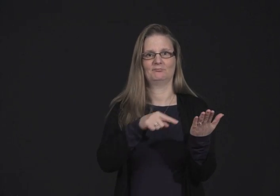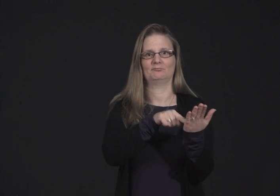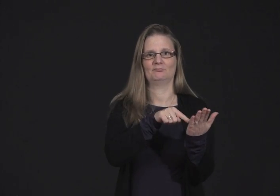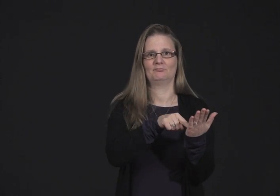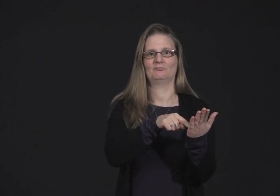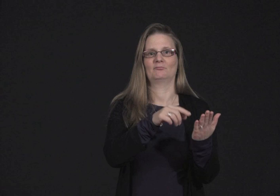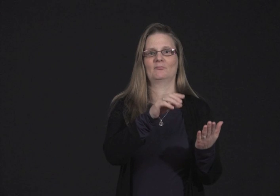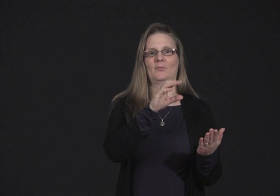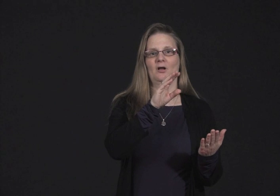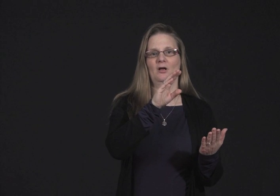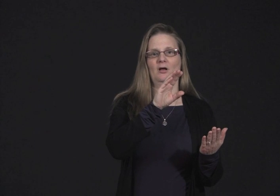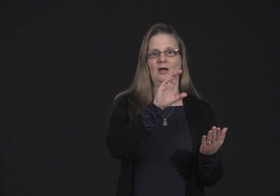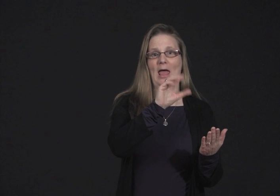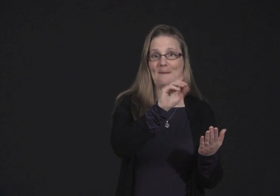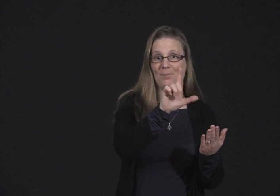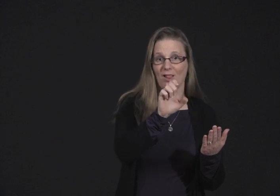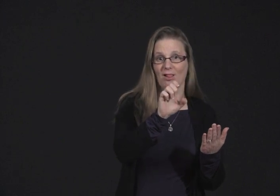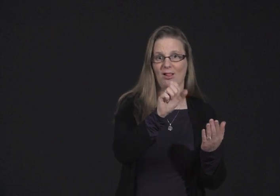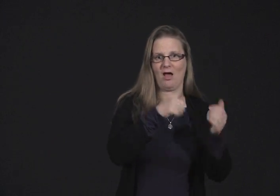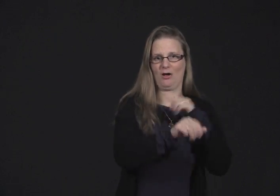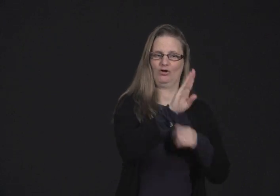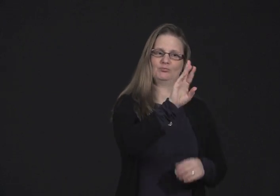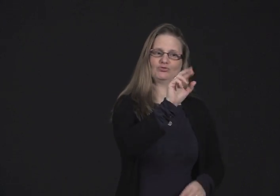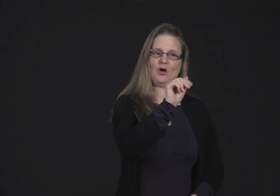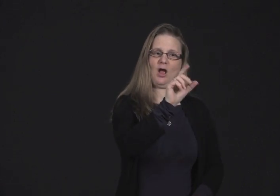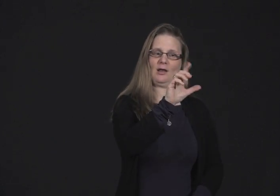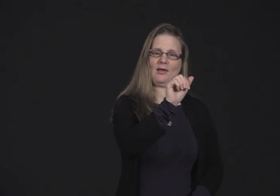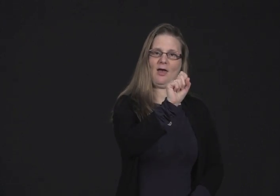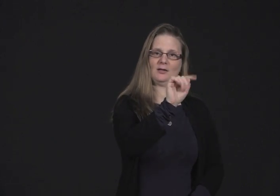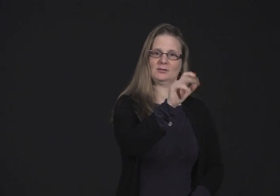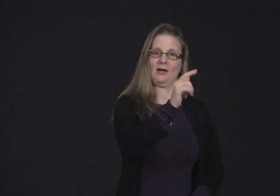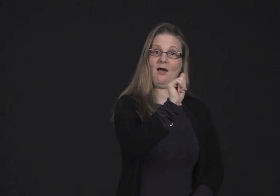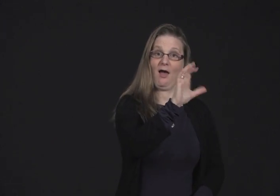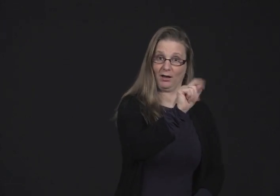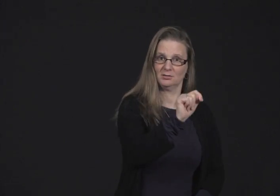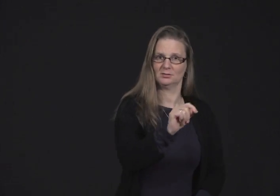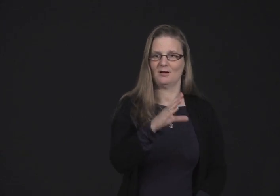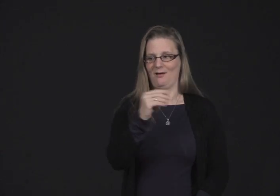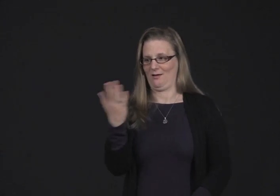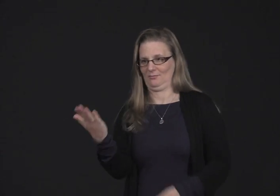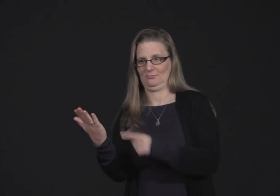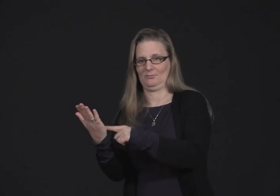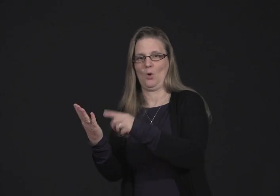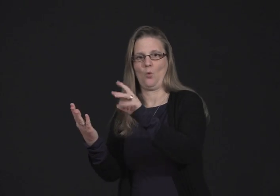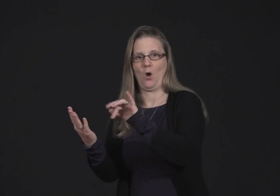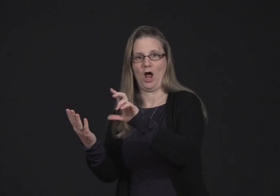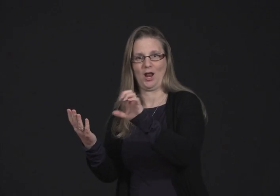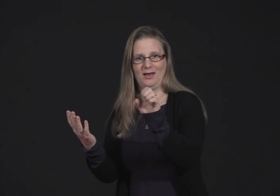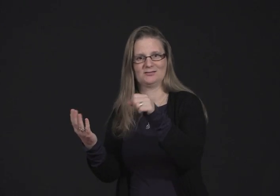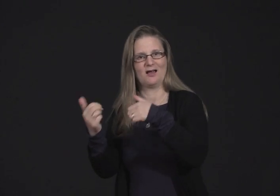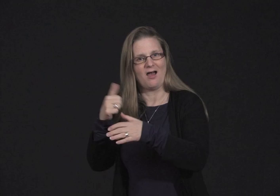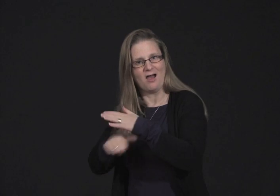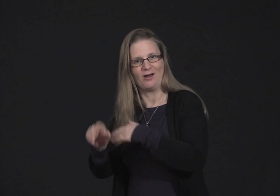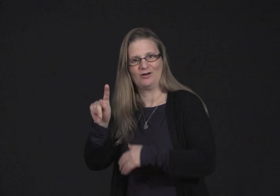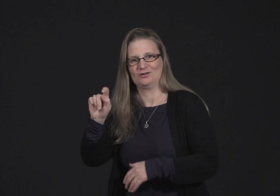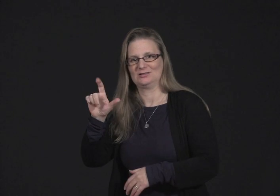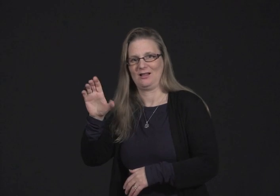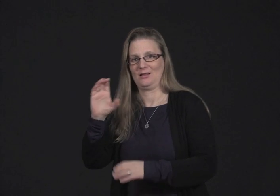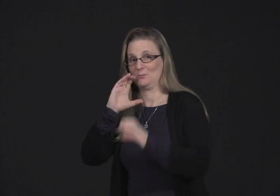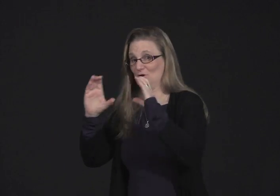to do is update the Broadcasting Act, in which what the cable companies fall under, and the wireless companies fall under